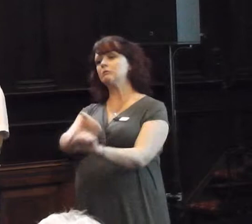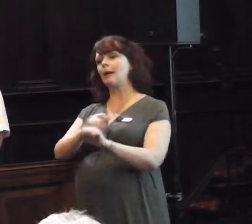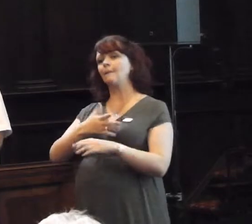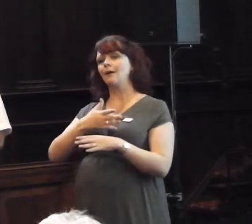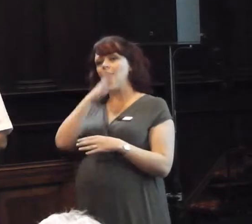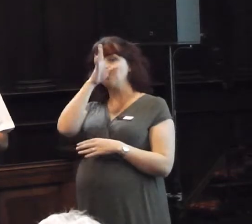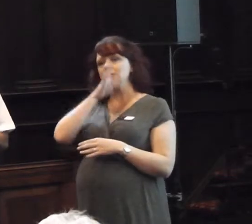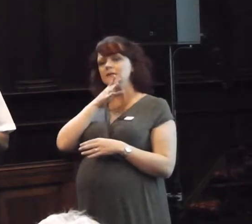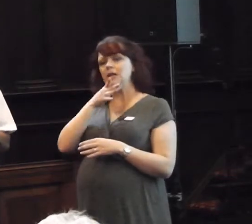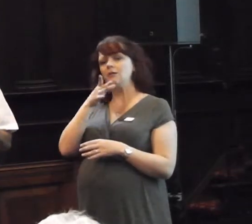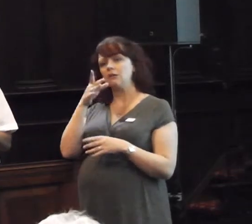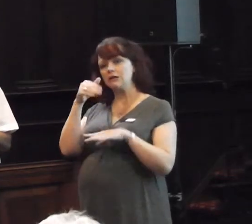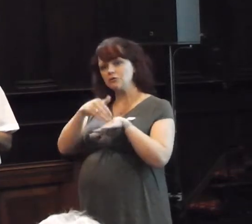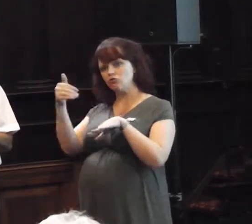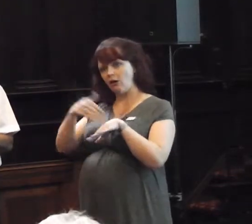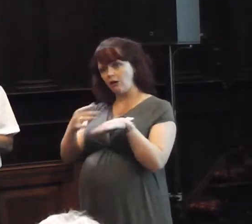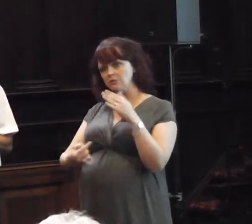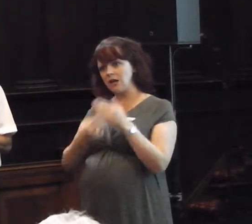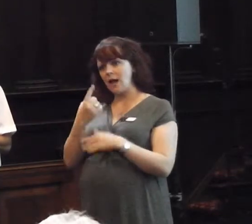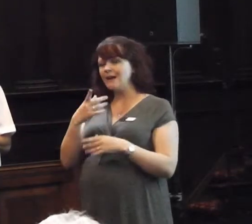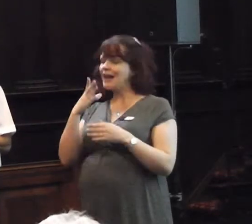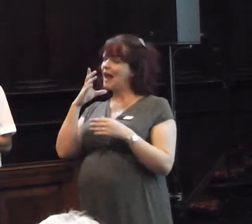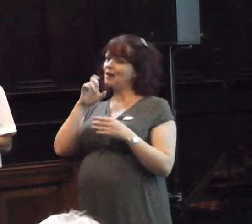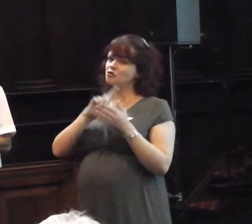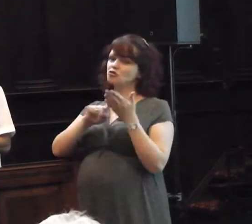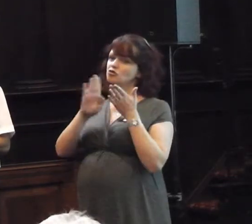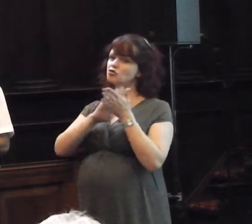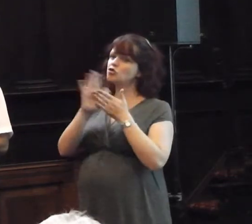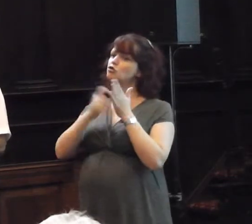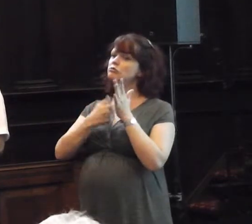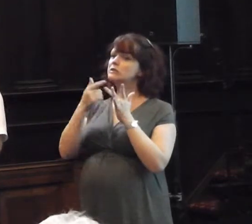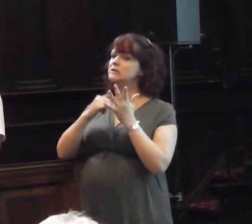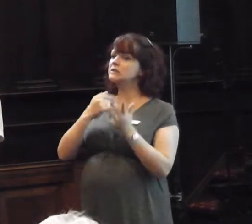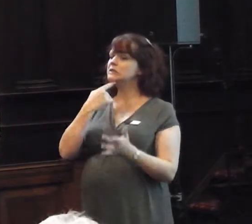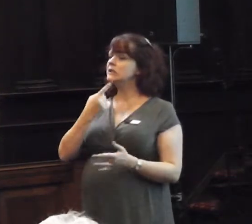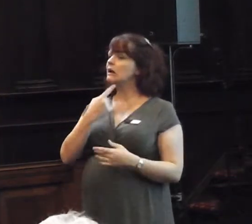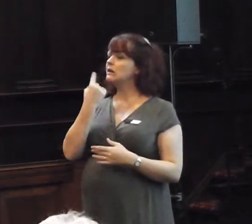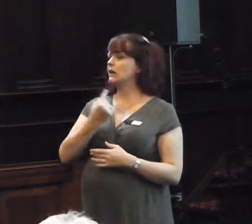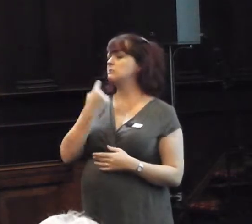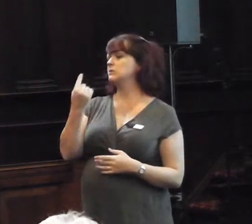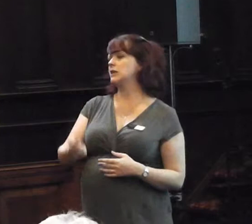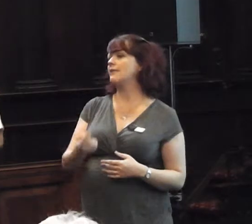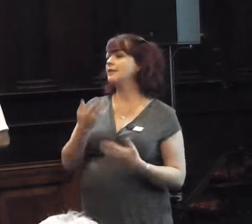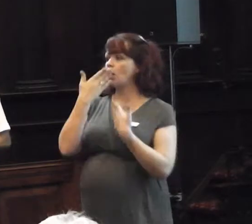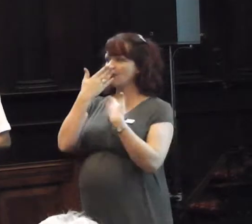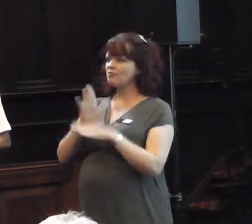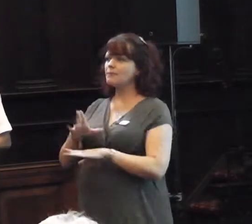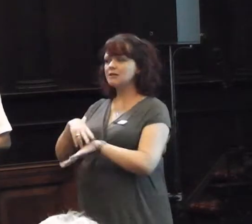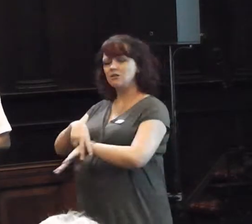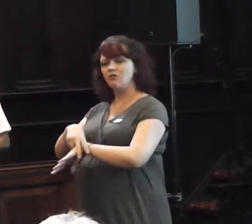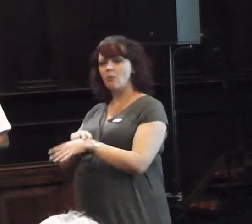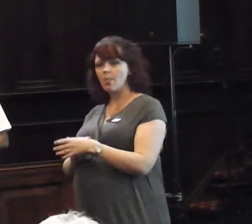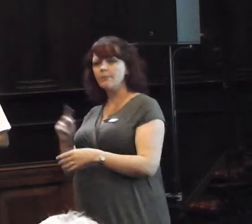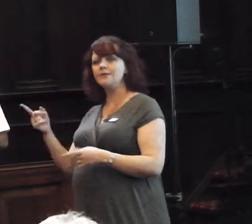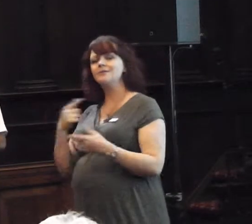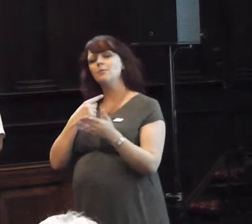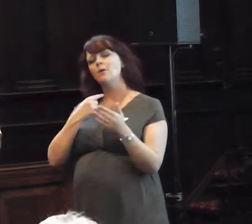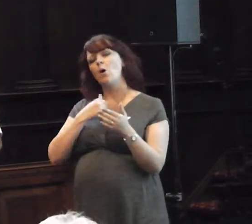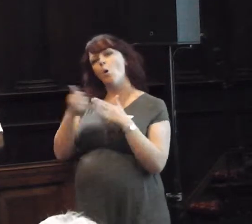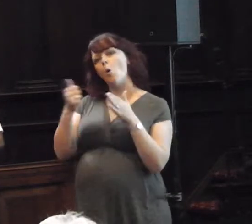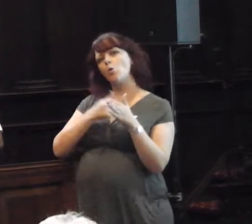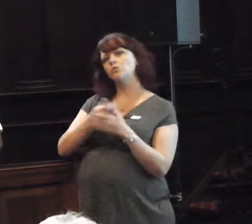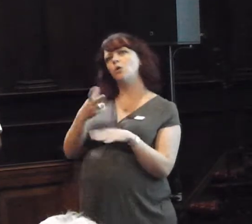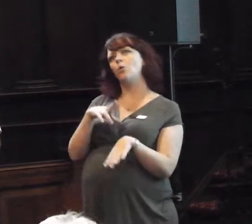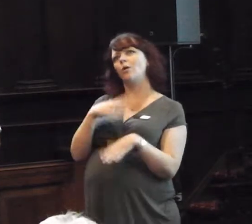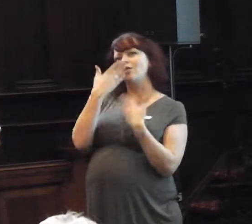only, and he pointed to it himself, actually. It's not only the reputation that he had from the police, it's the reputation that he